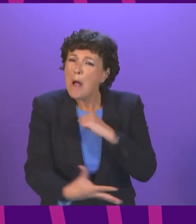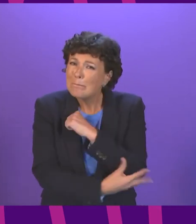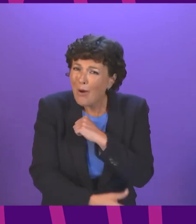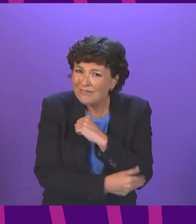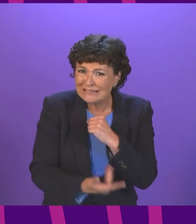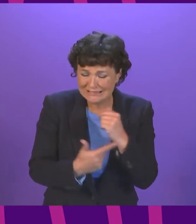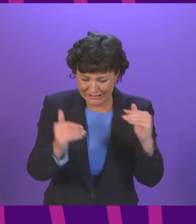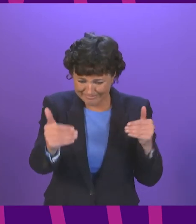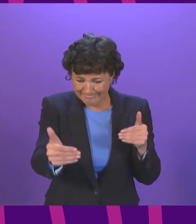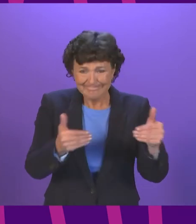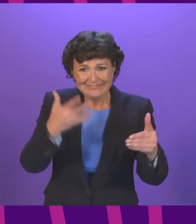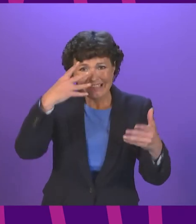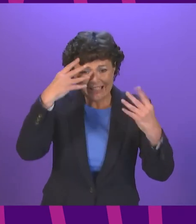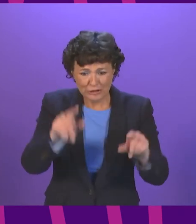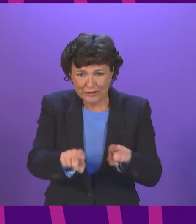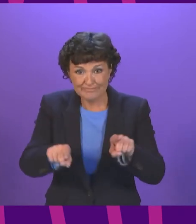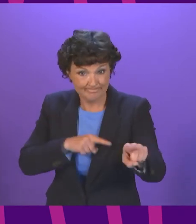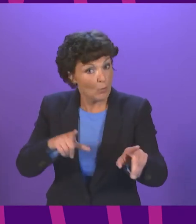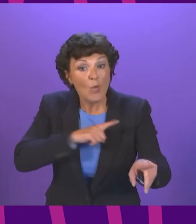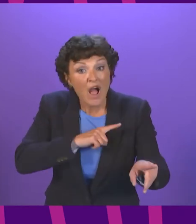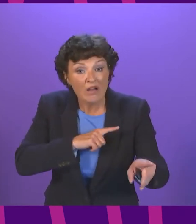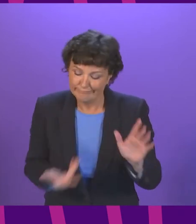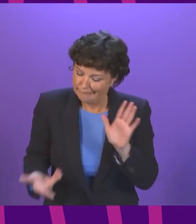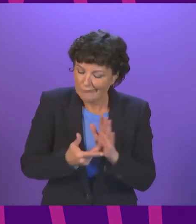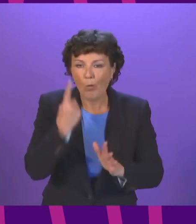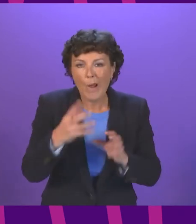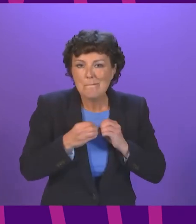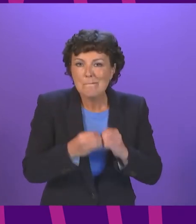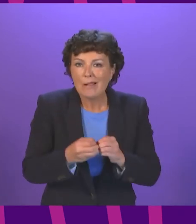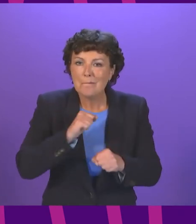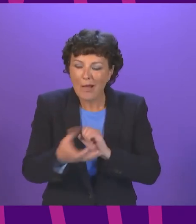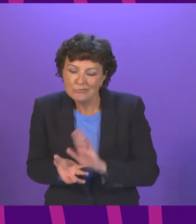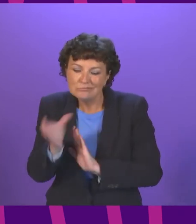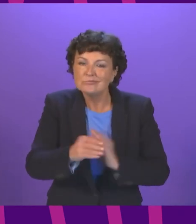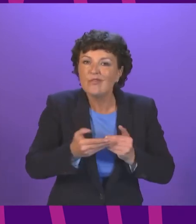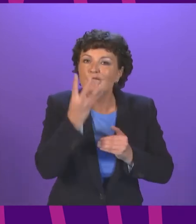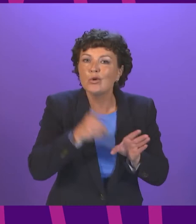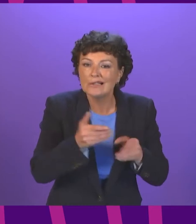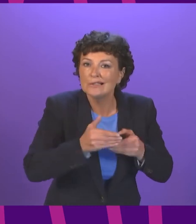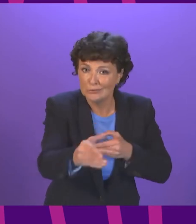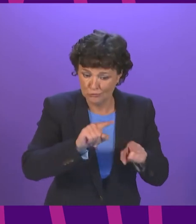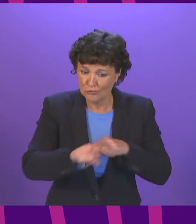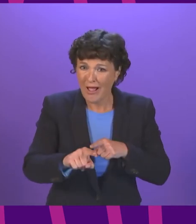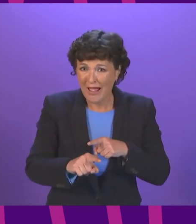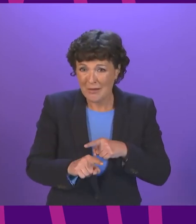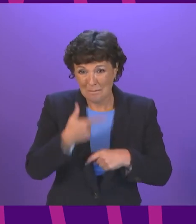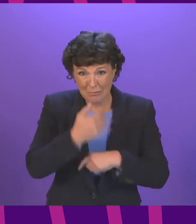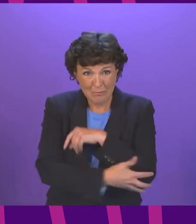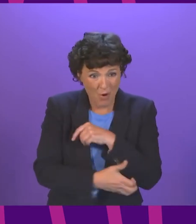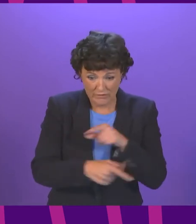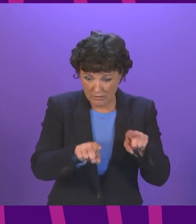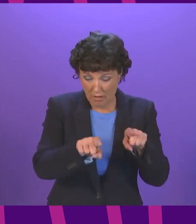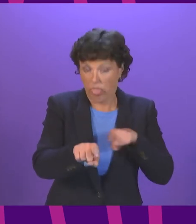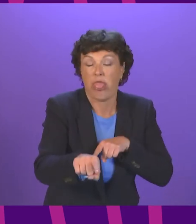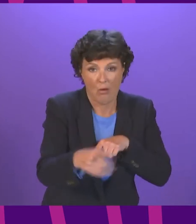attainment gap with further investment of £1 billion over the course of the Parliament. Since the election, over £200 million has